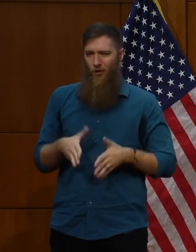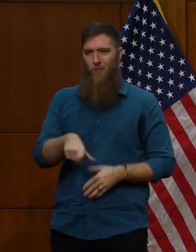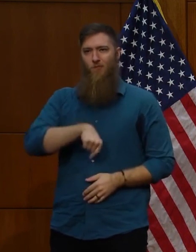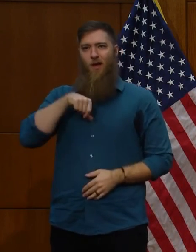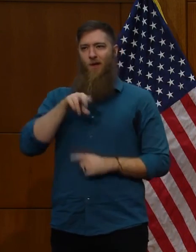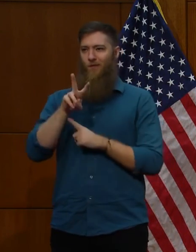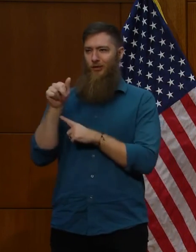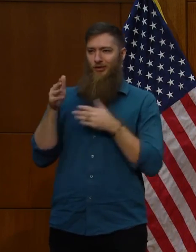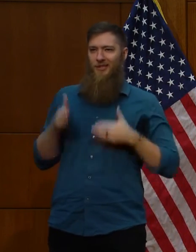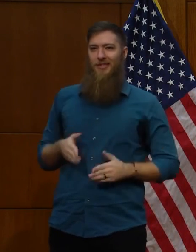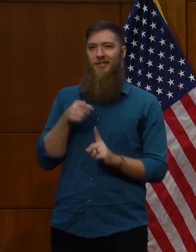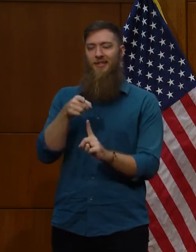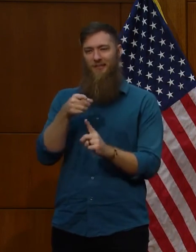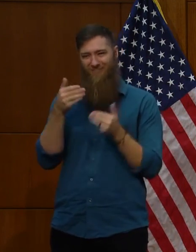together and get this pandemic behind us.